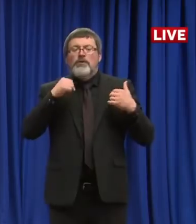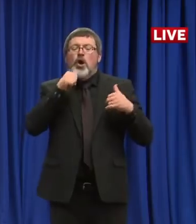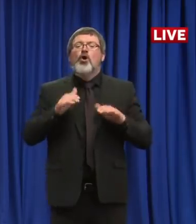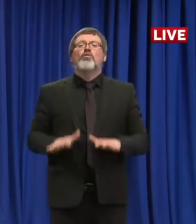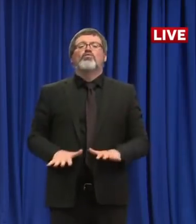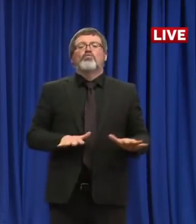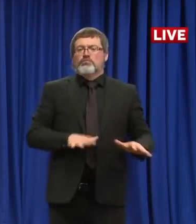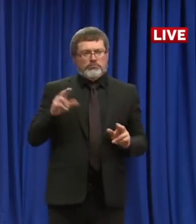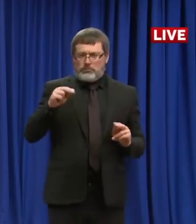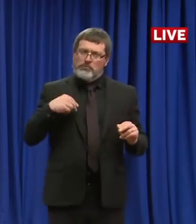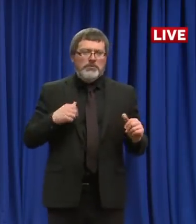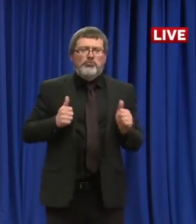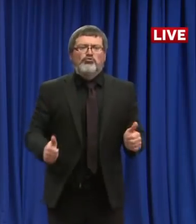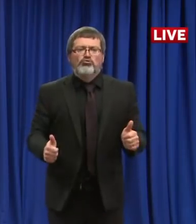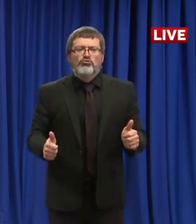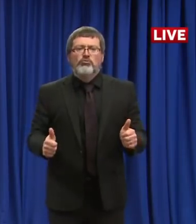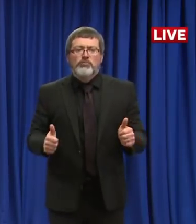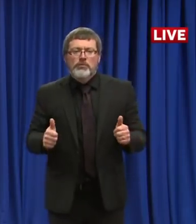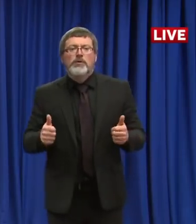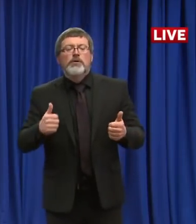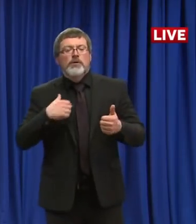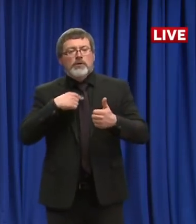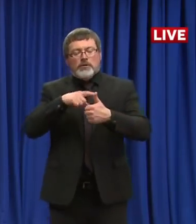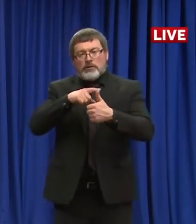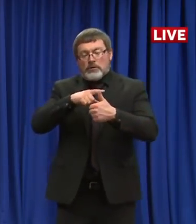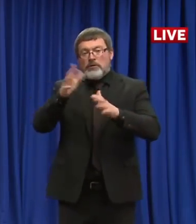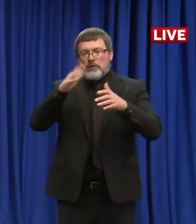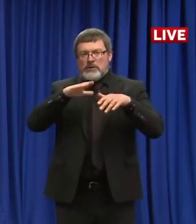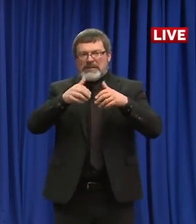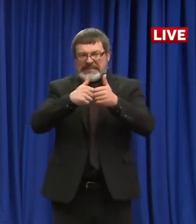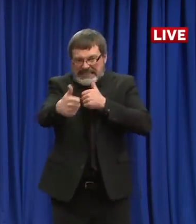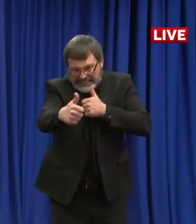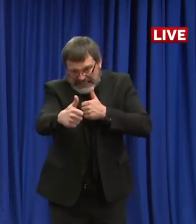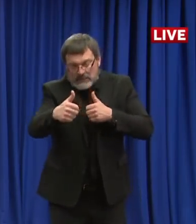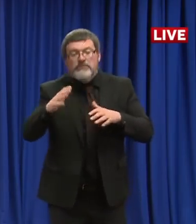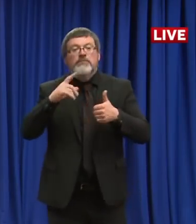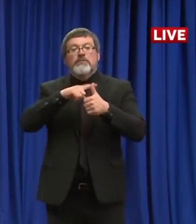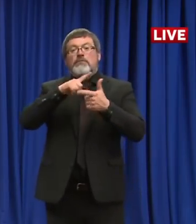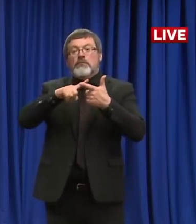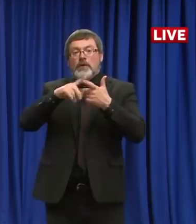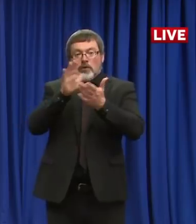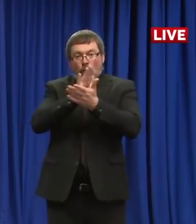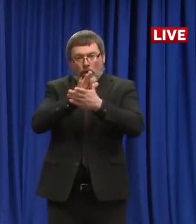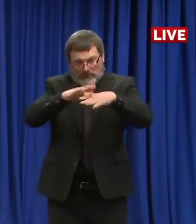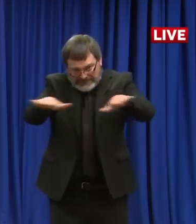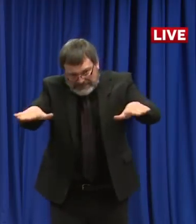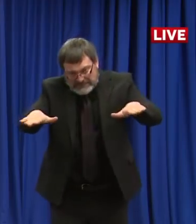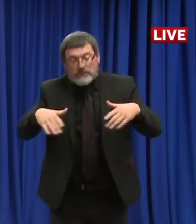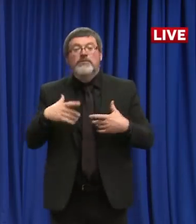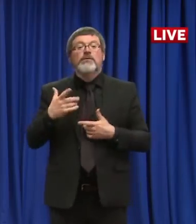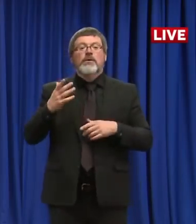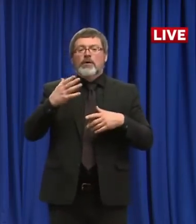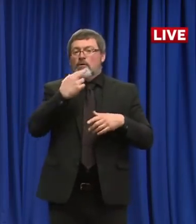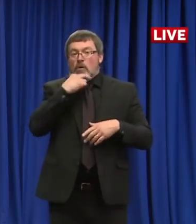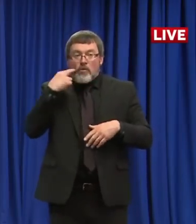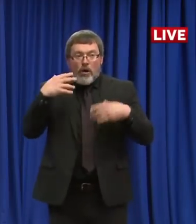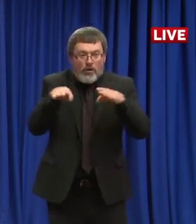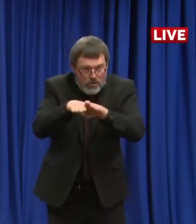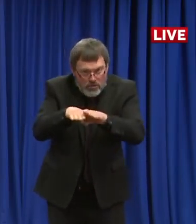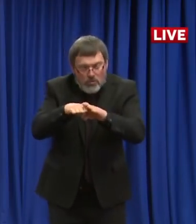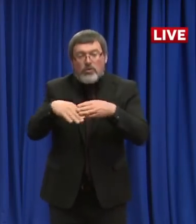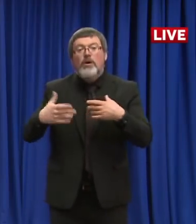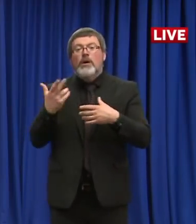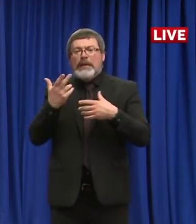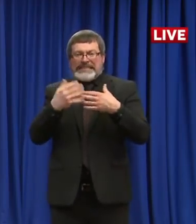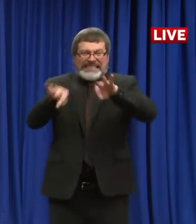to remote learning, the decision to close, you know, go to take out at restaurants and the decision to go to to only have essential businesses open. So we were pretty